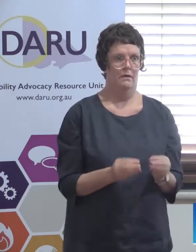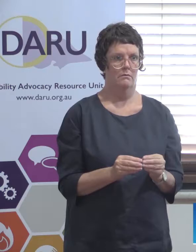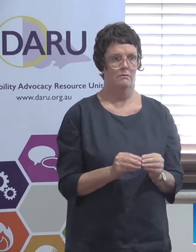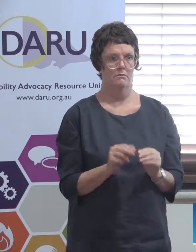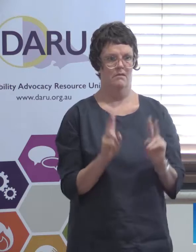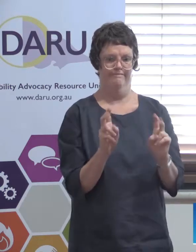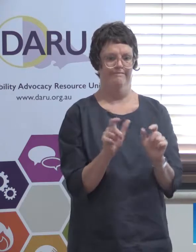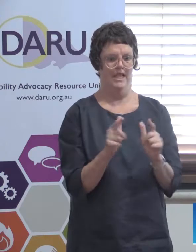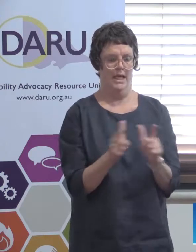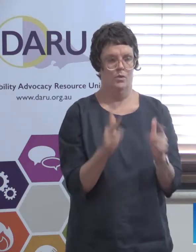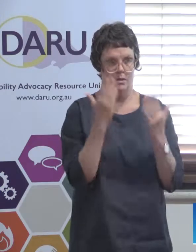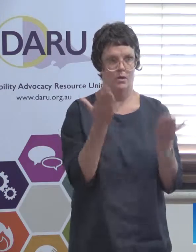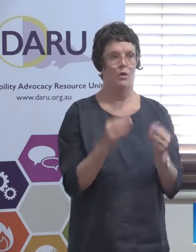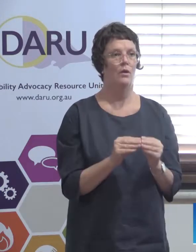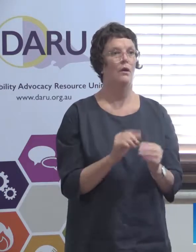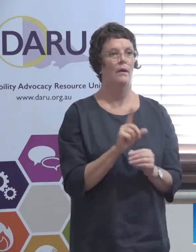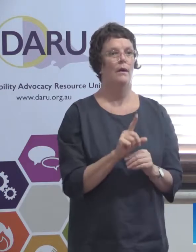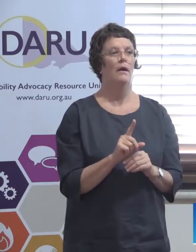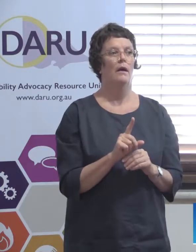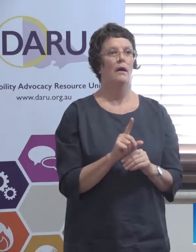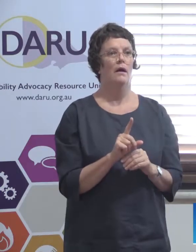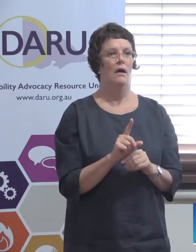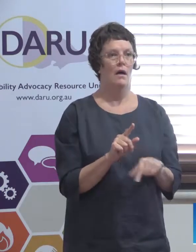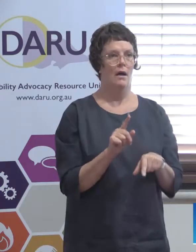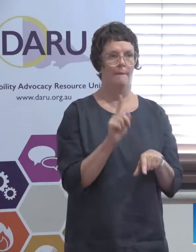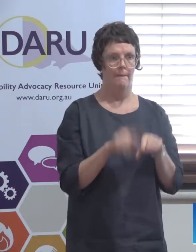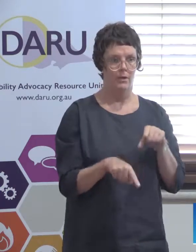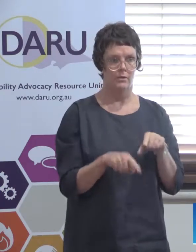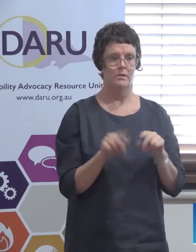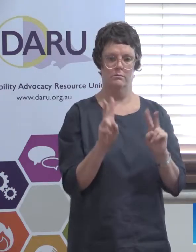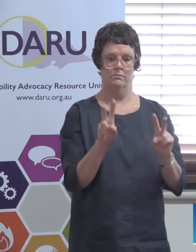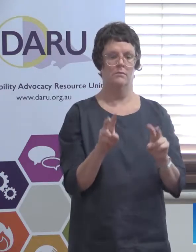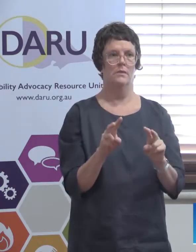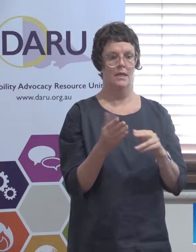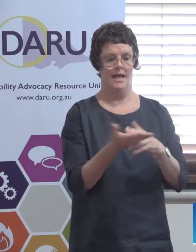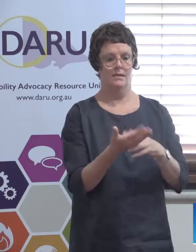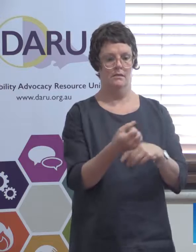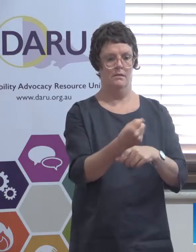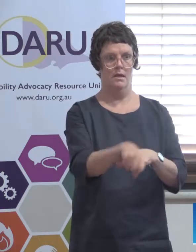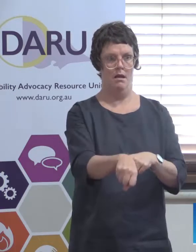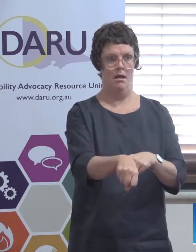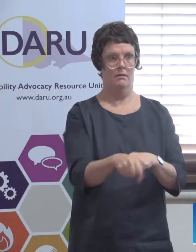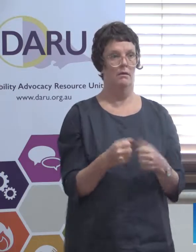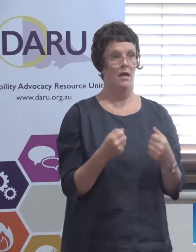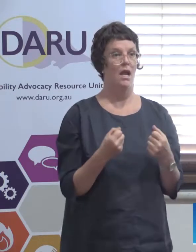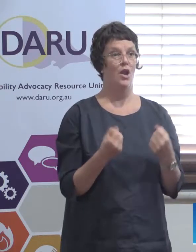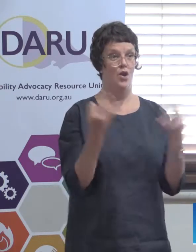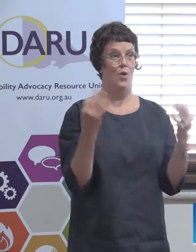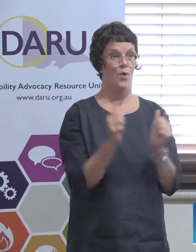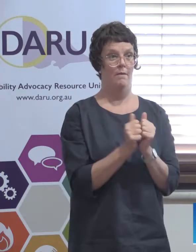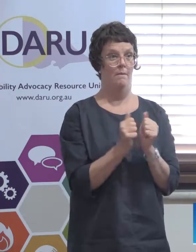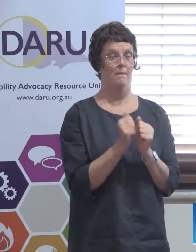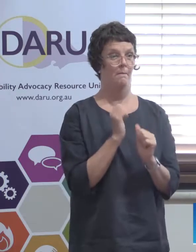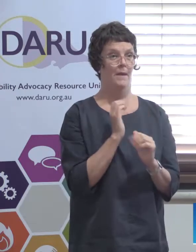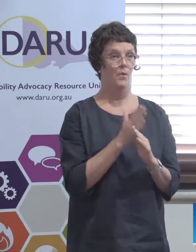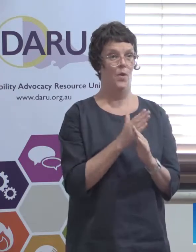majority of those so of maybe of the ones where access was denied they had no paperwork they had nothing